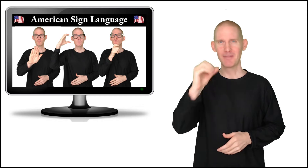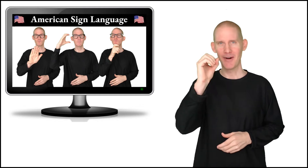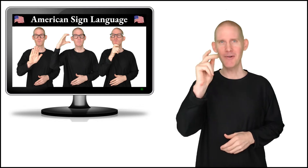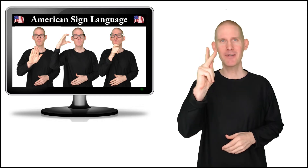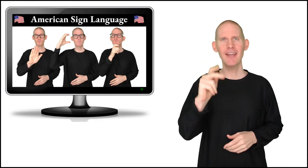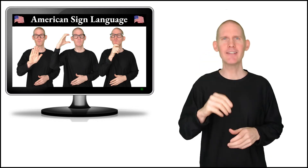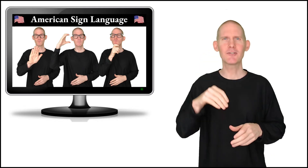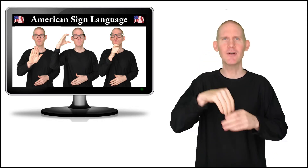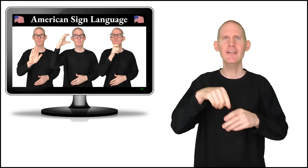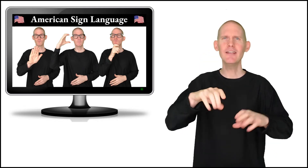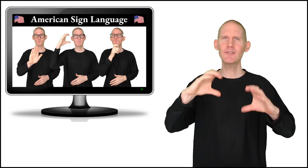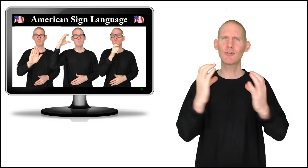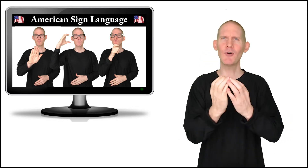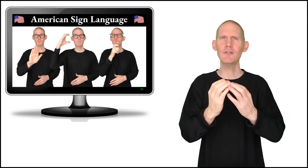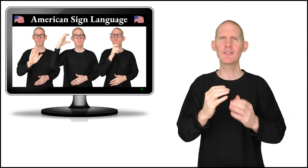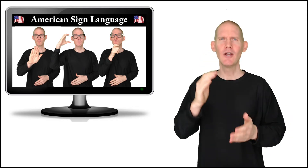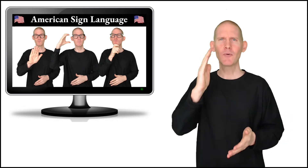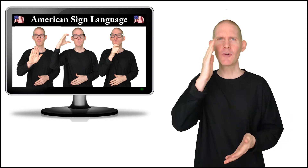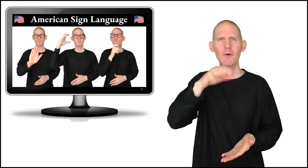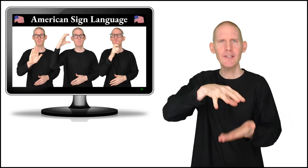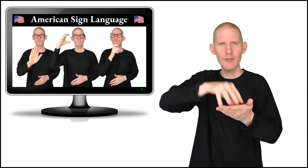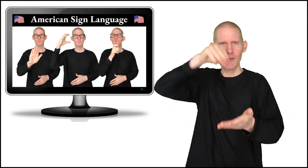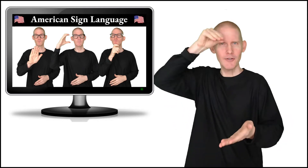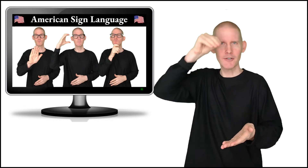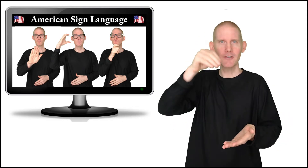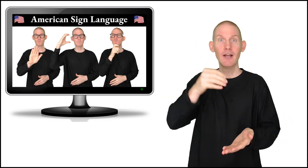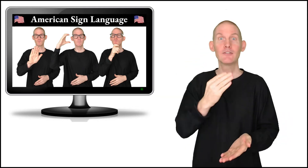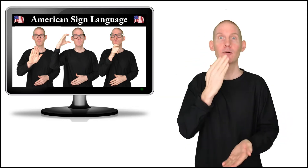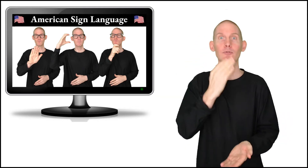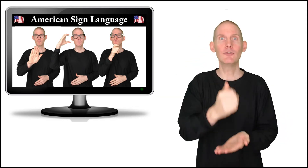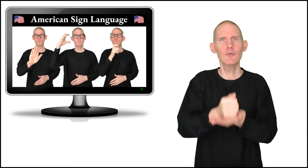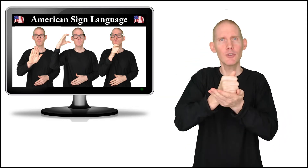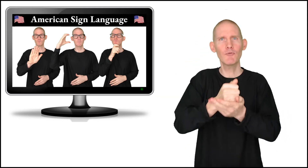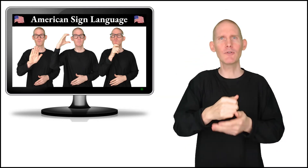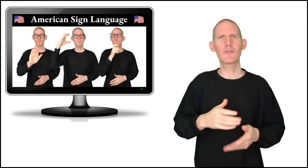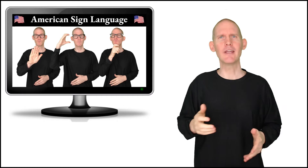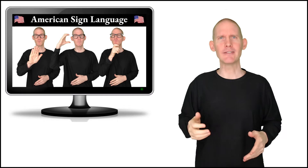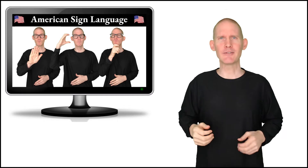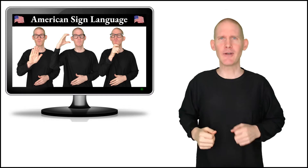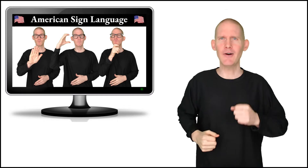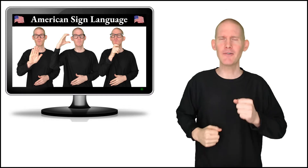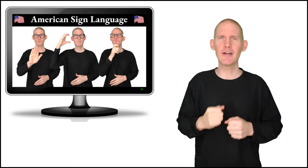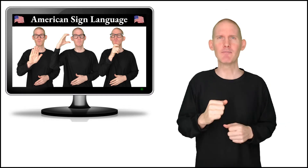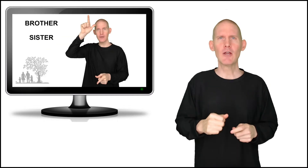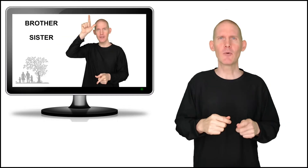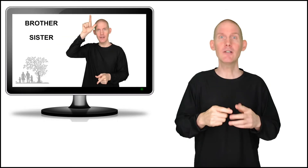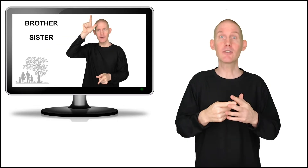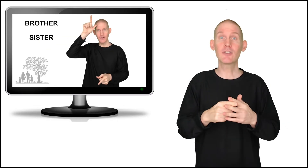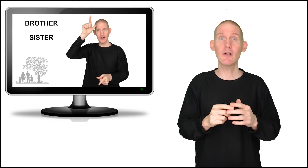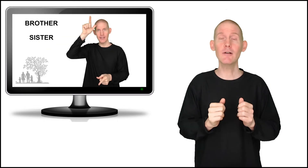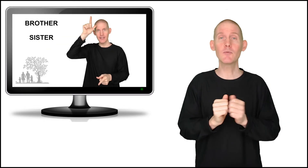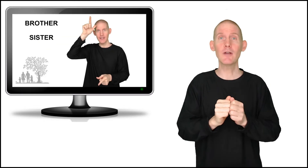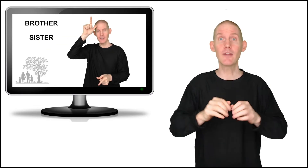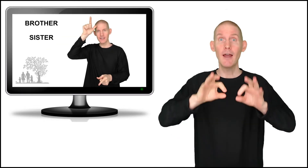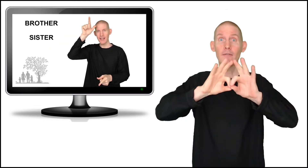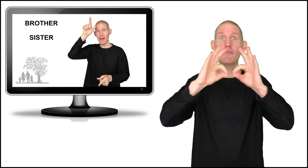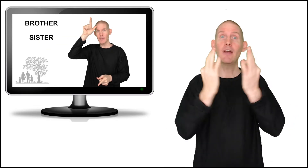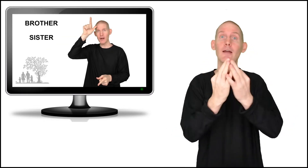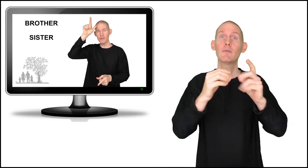Okay, so in this course, we're going to learn some useful things. All right, we're going to start with family